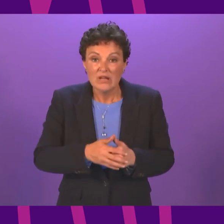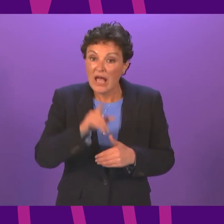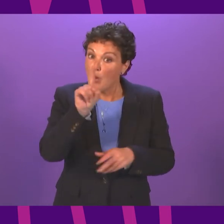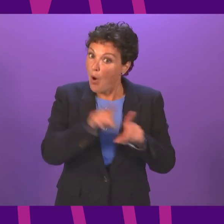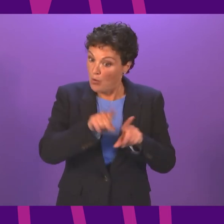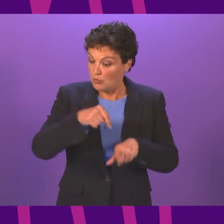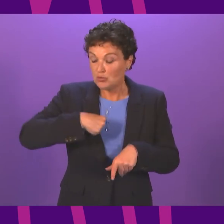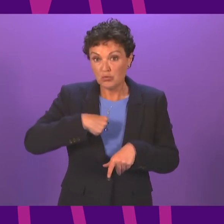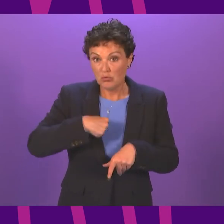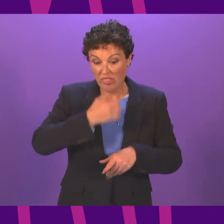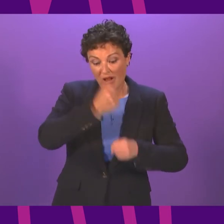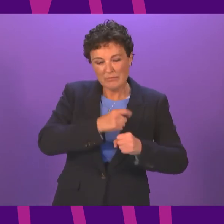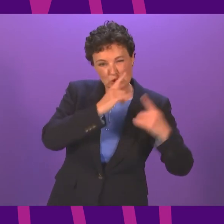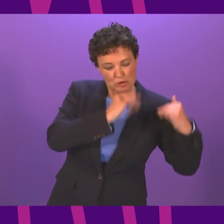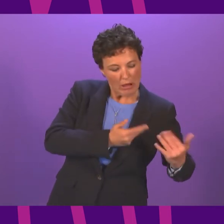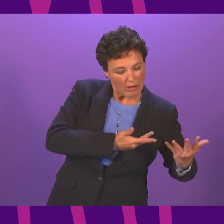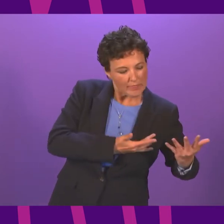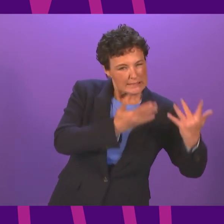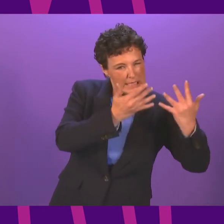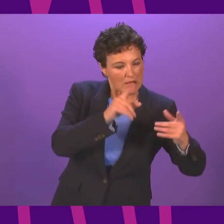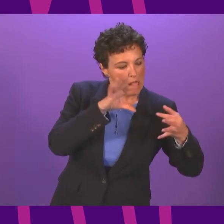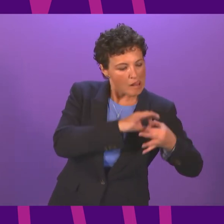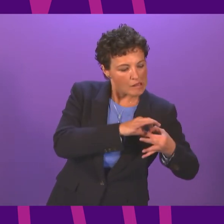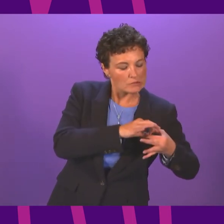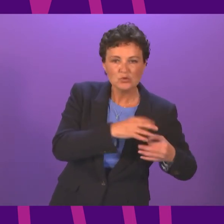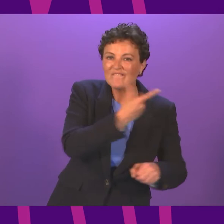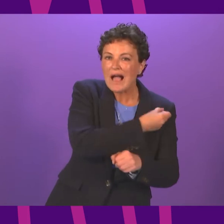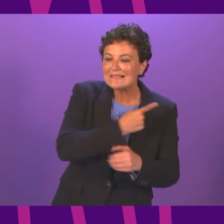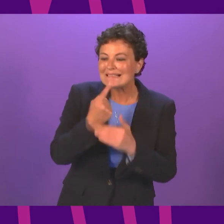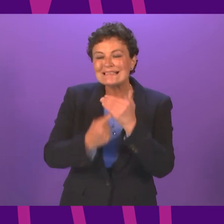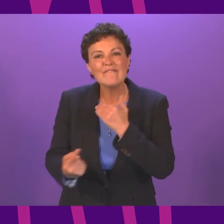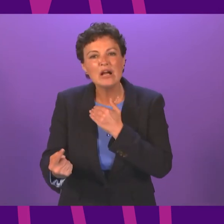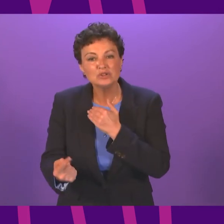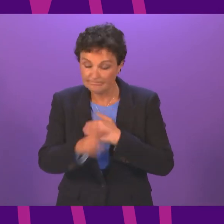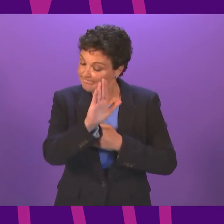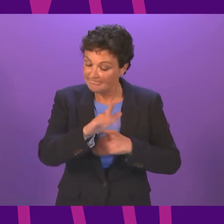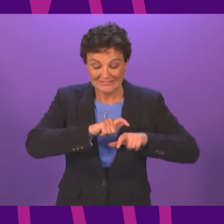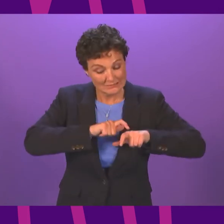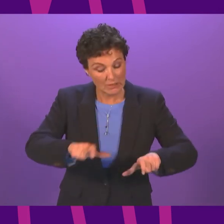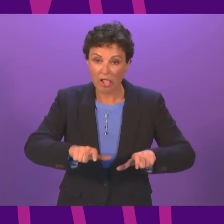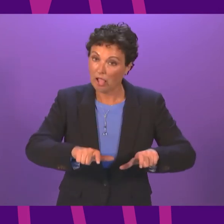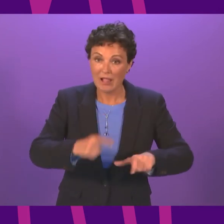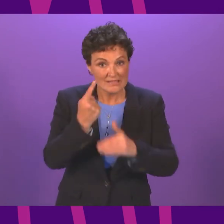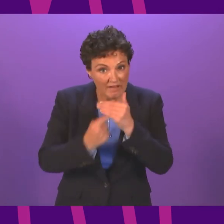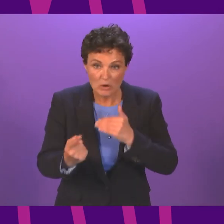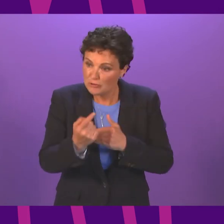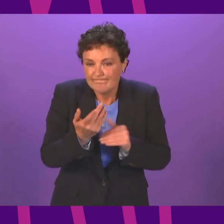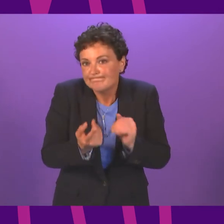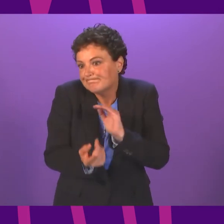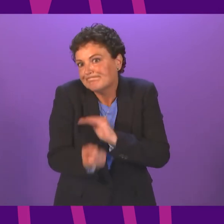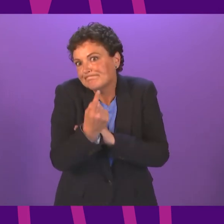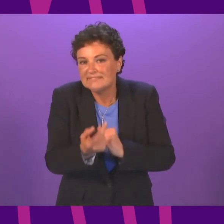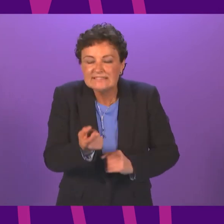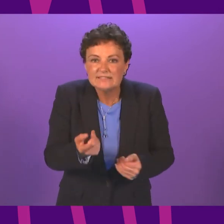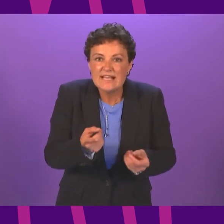are considering the impact of vaccination on self-isolation, isolation will continue to be necessary in certain circumstances, especially